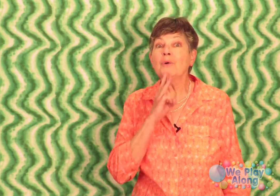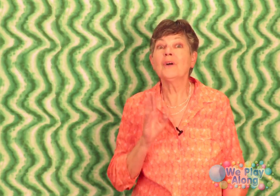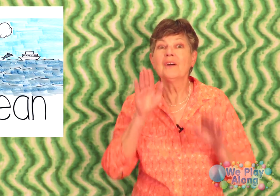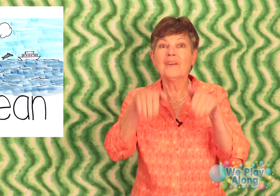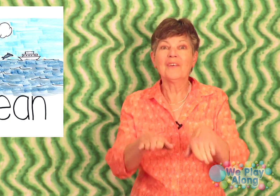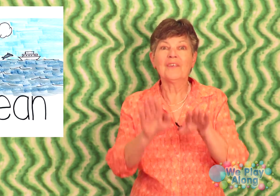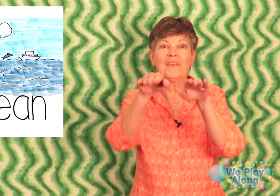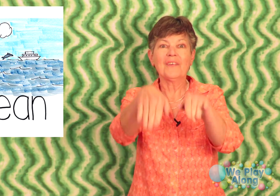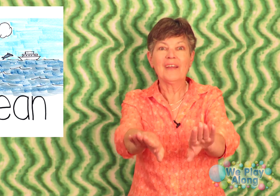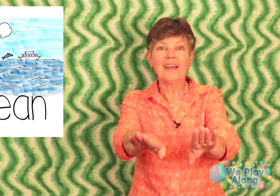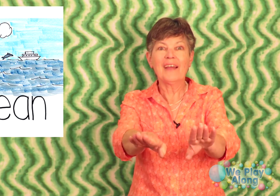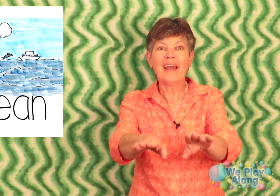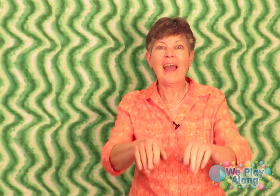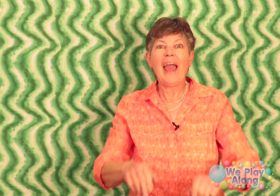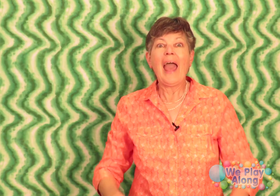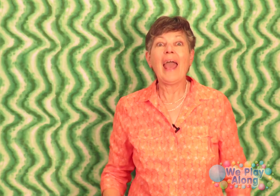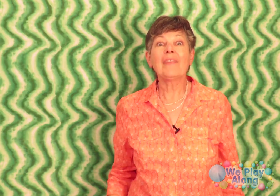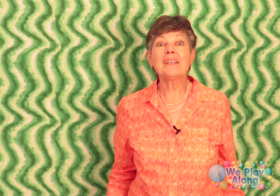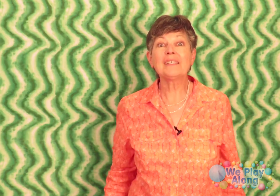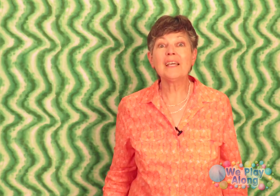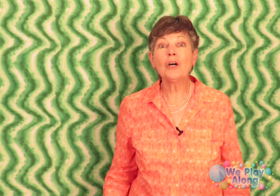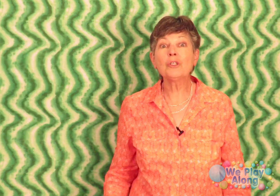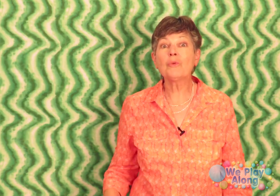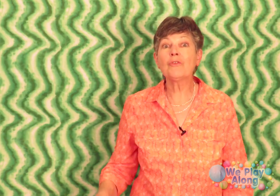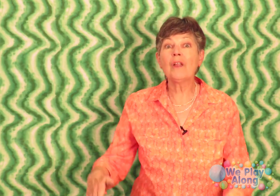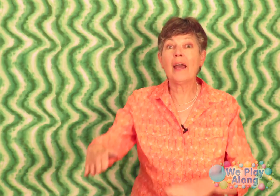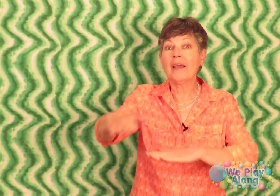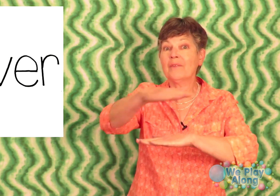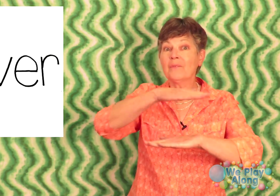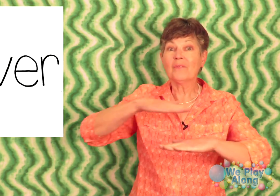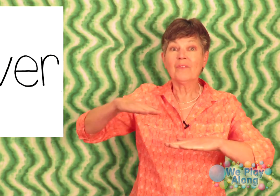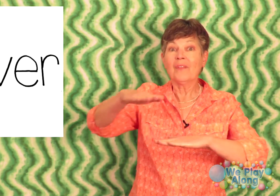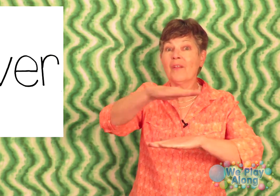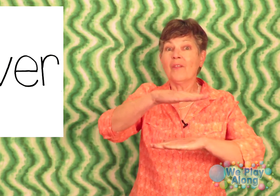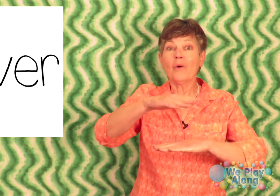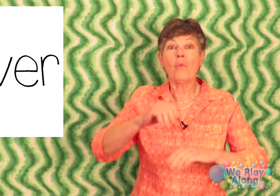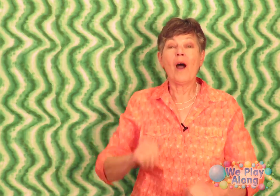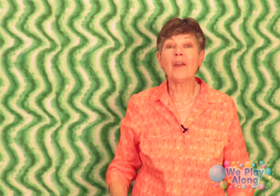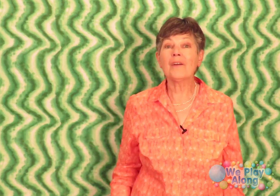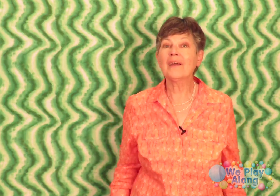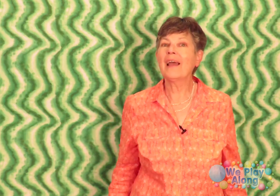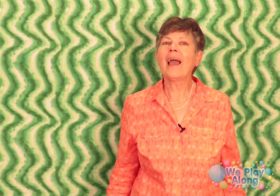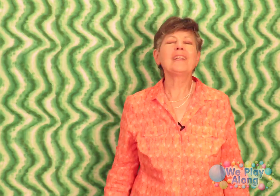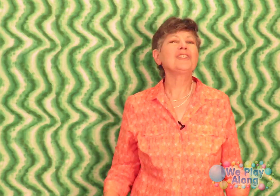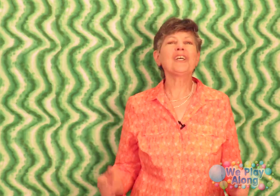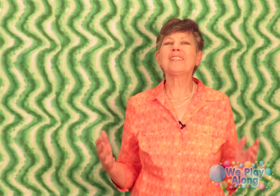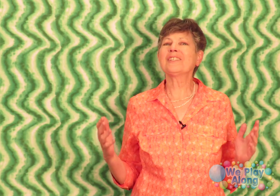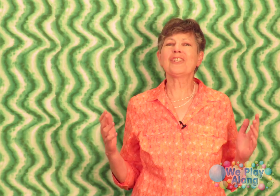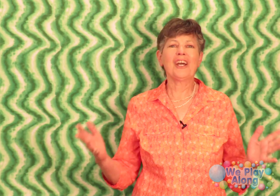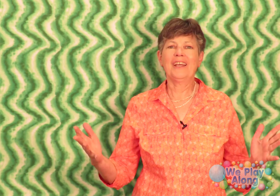and the seagulls were flying the water just stunning